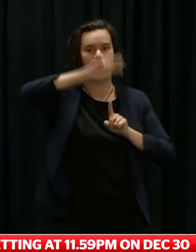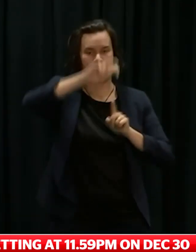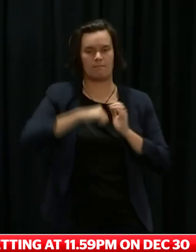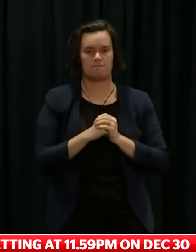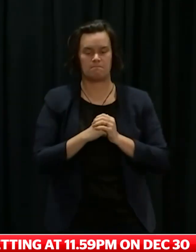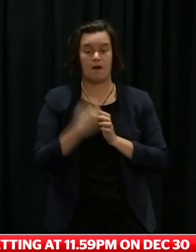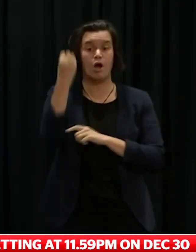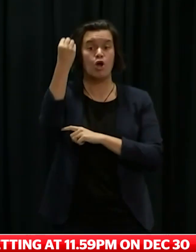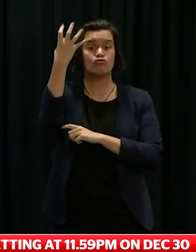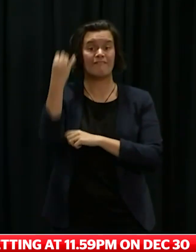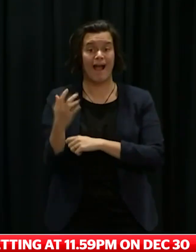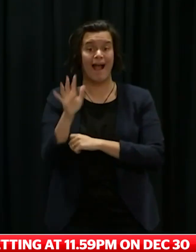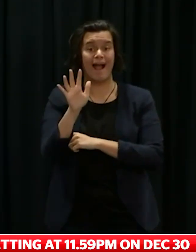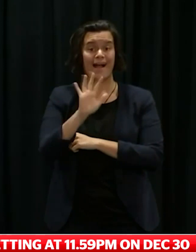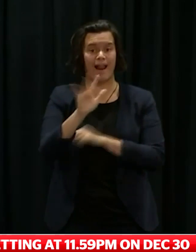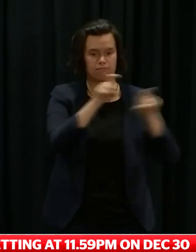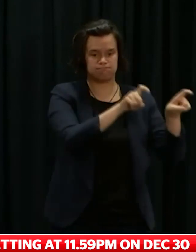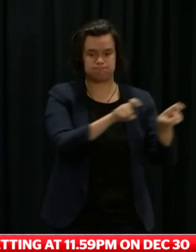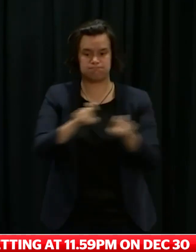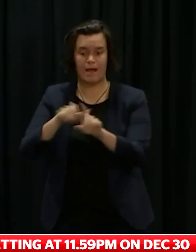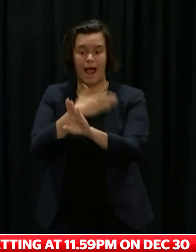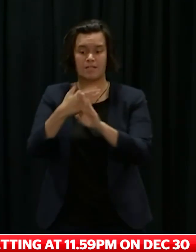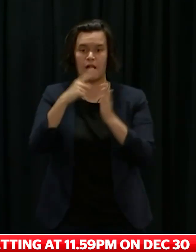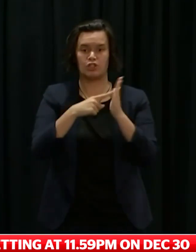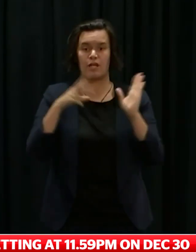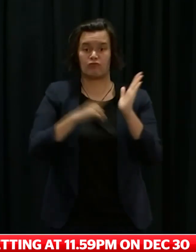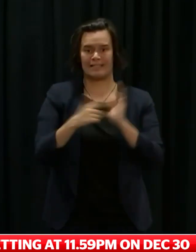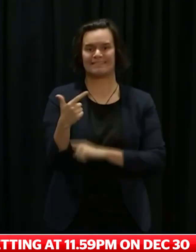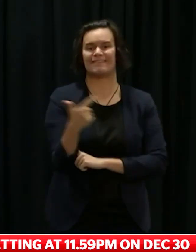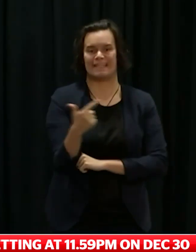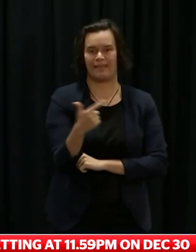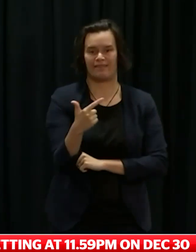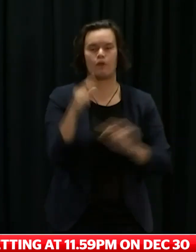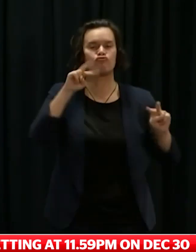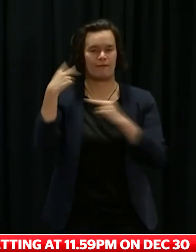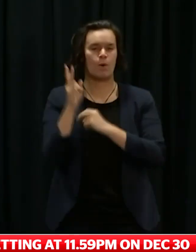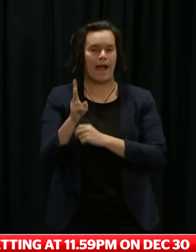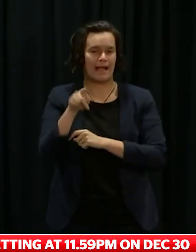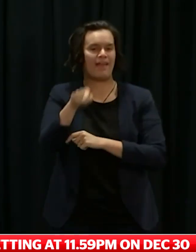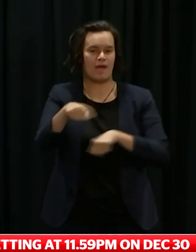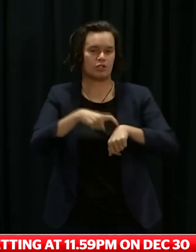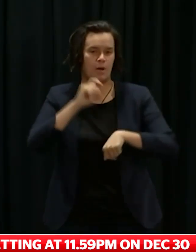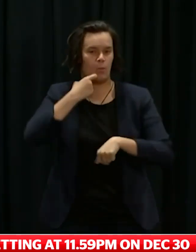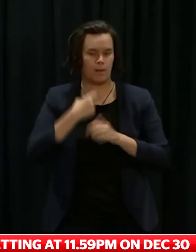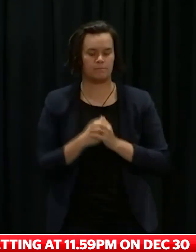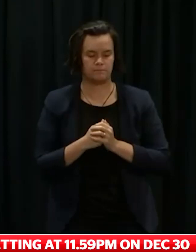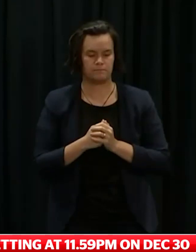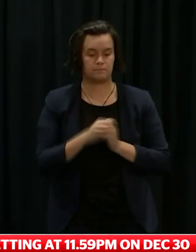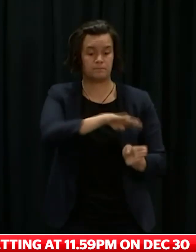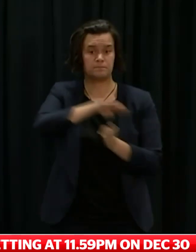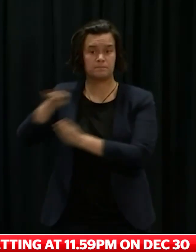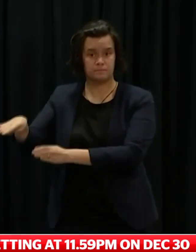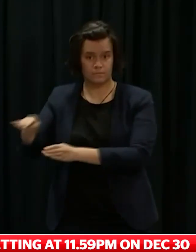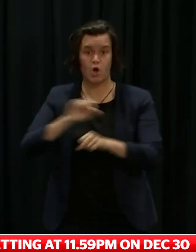January. Finally, a word on Omicron. Currently, New Zealand maintains a layer of protection at our